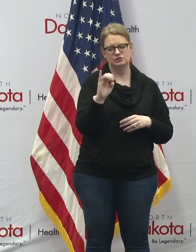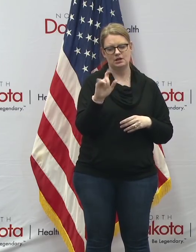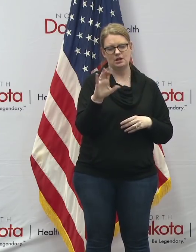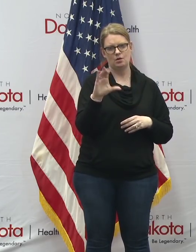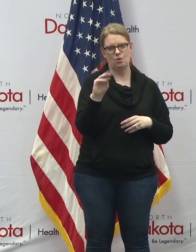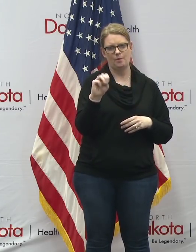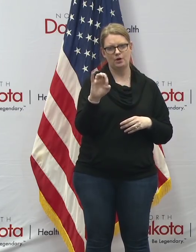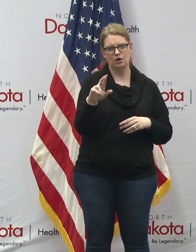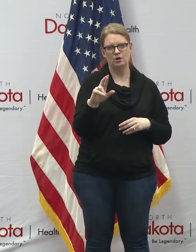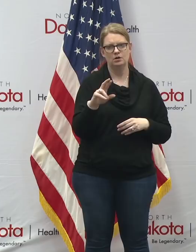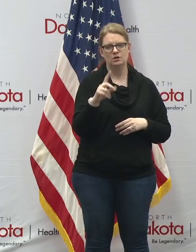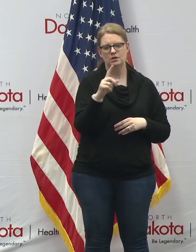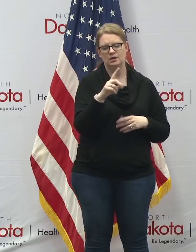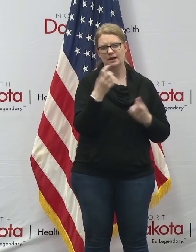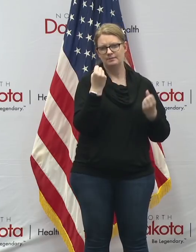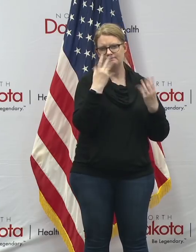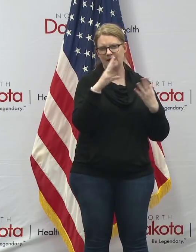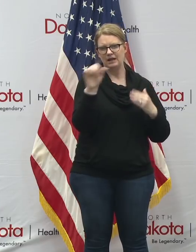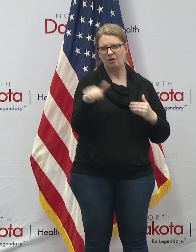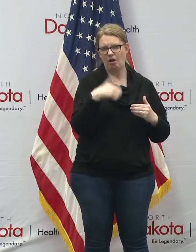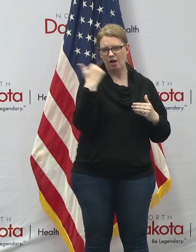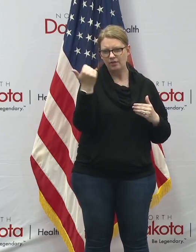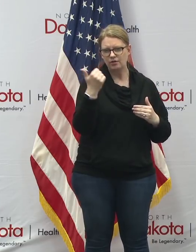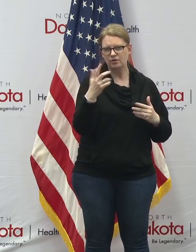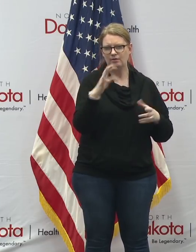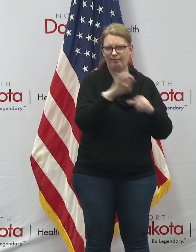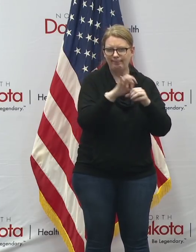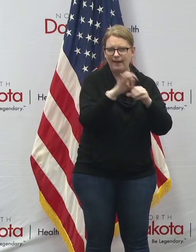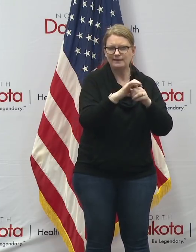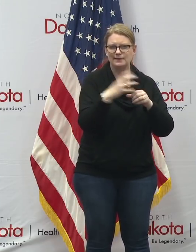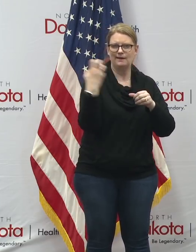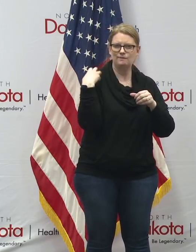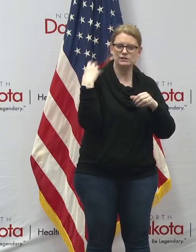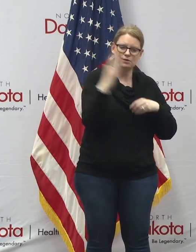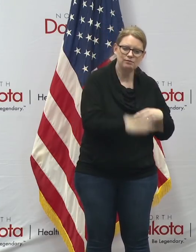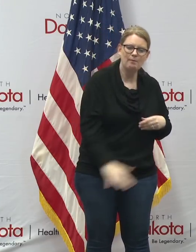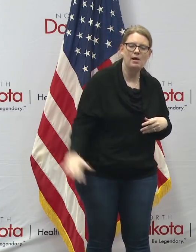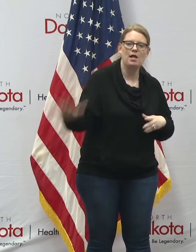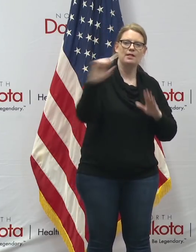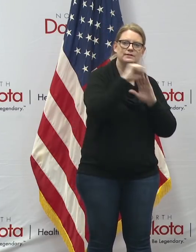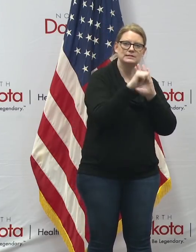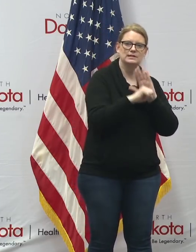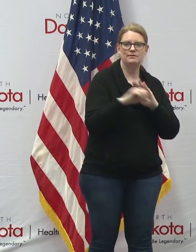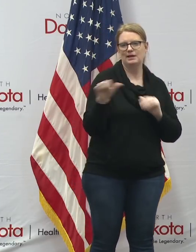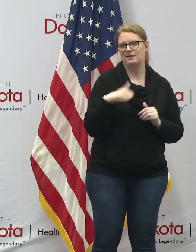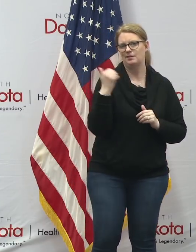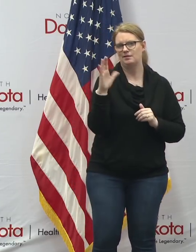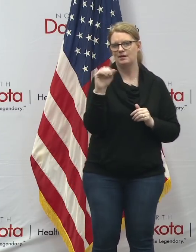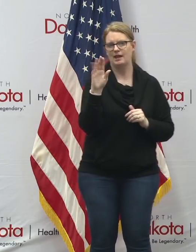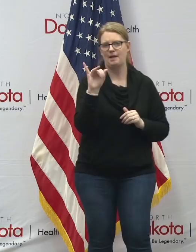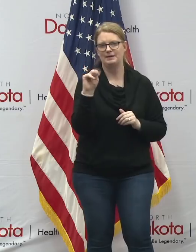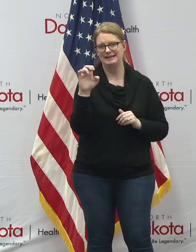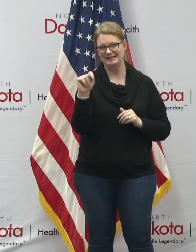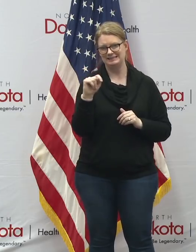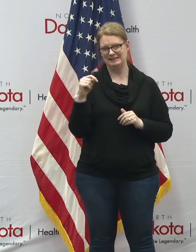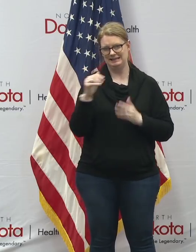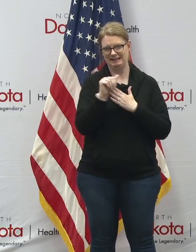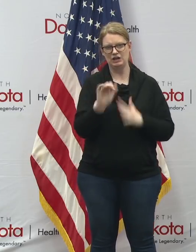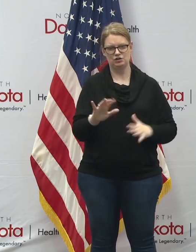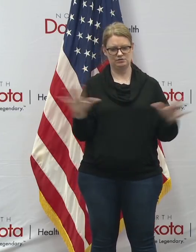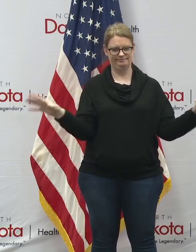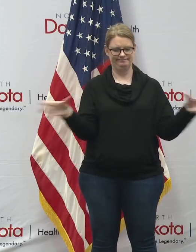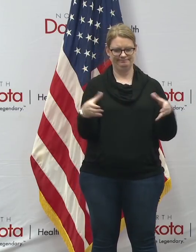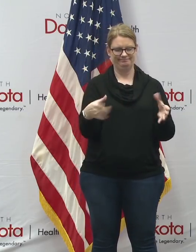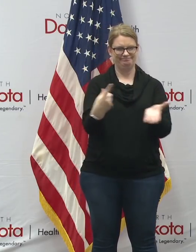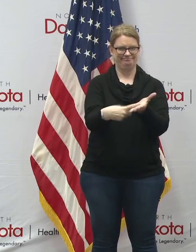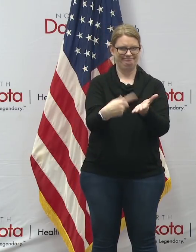with a number of other elected officials from across the state and other cabinet leaders also participating in